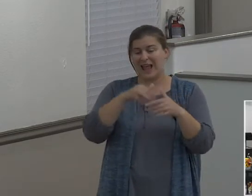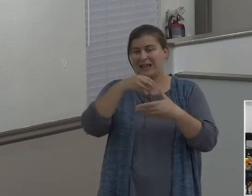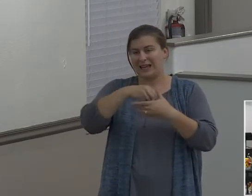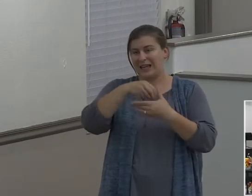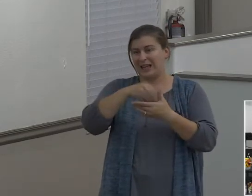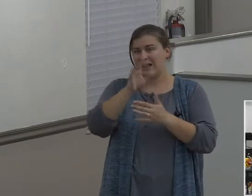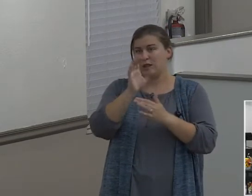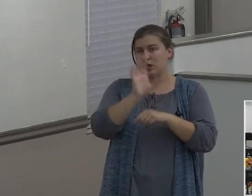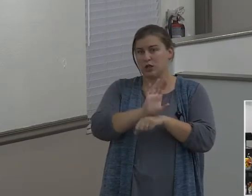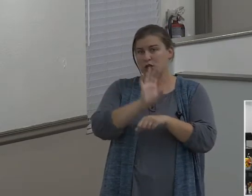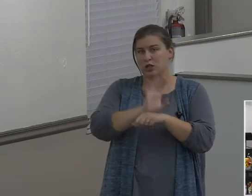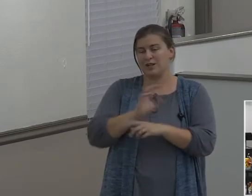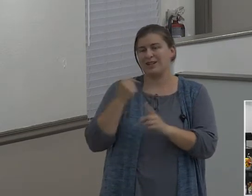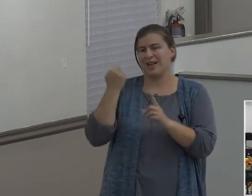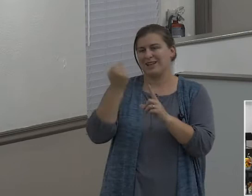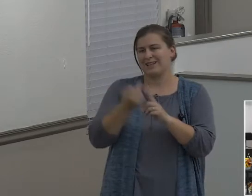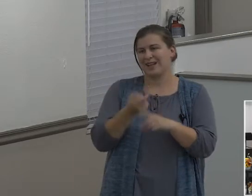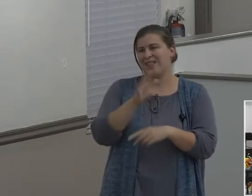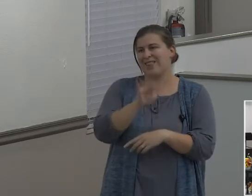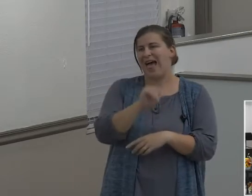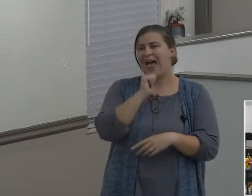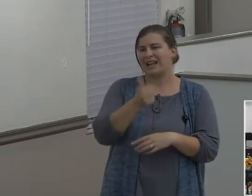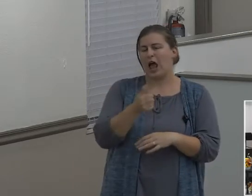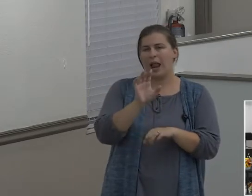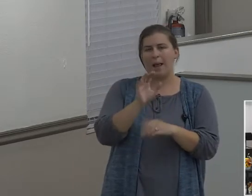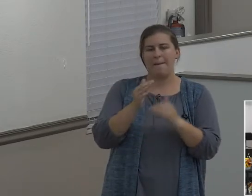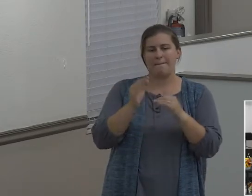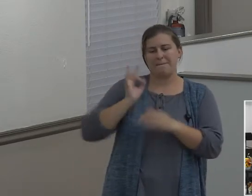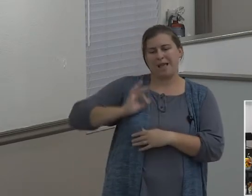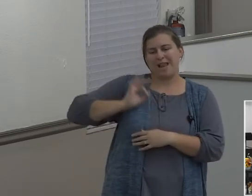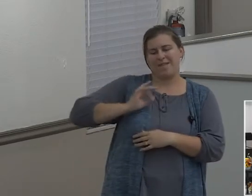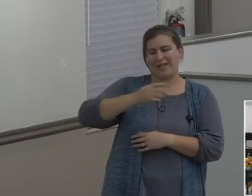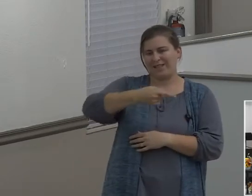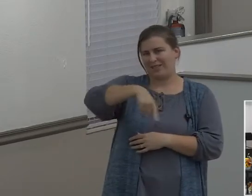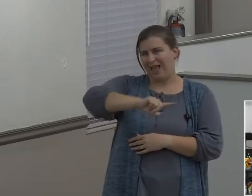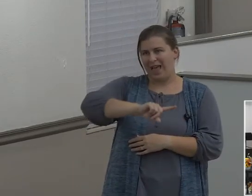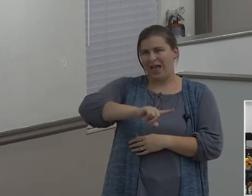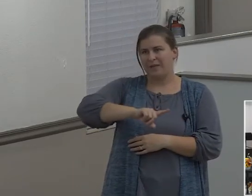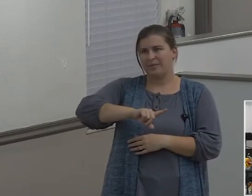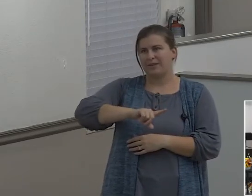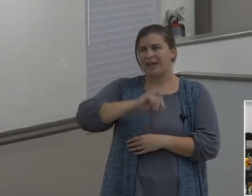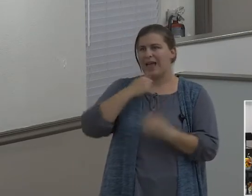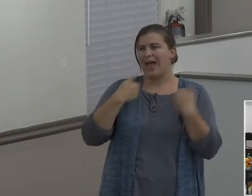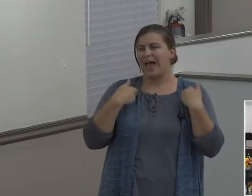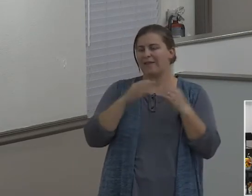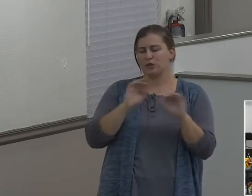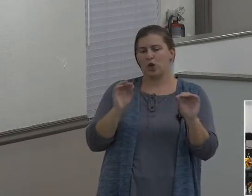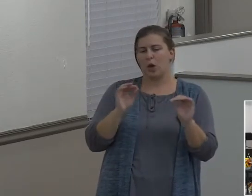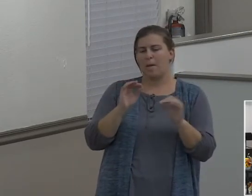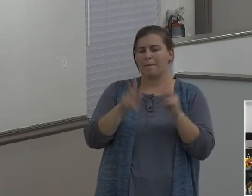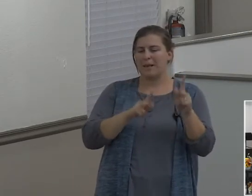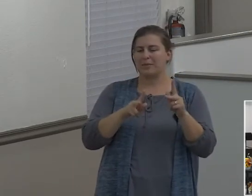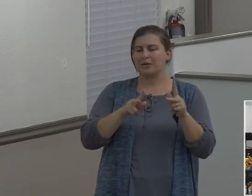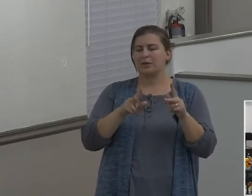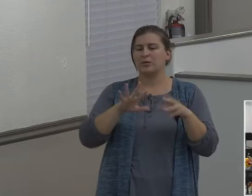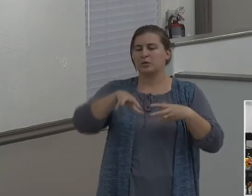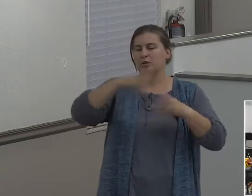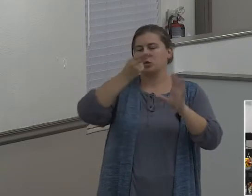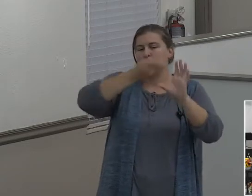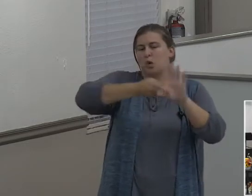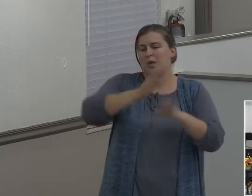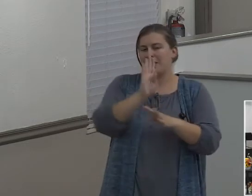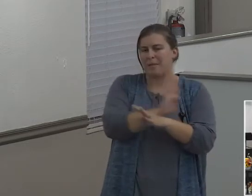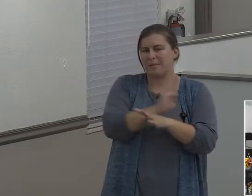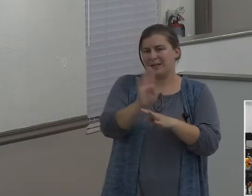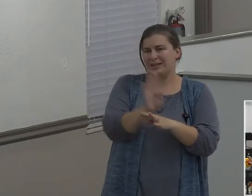in that church wasn't going to benefit them anymore. And then, and some of them were Christians. I mean, they had